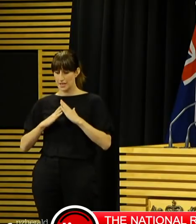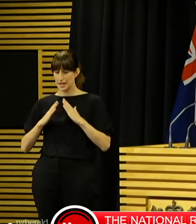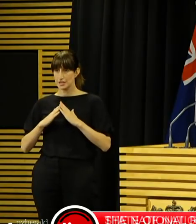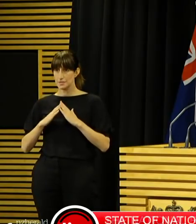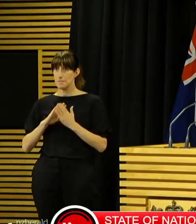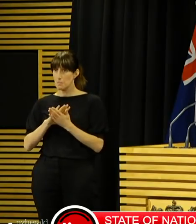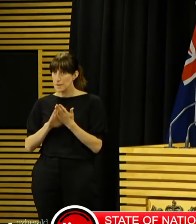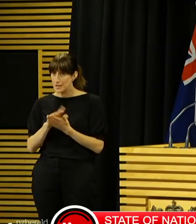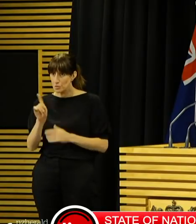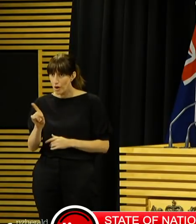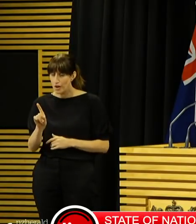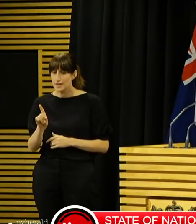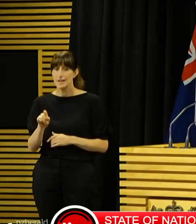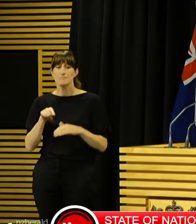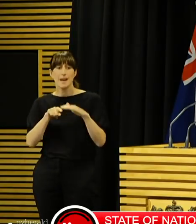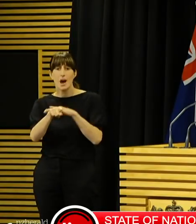their households.